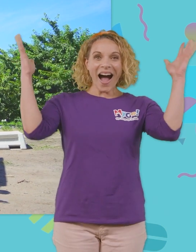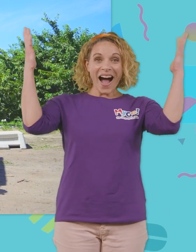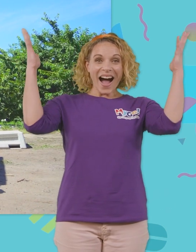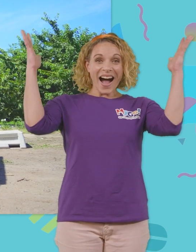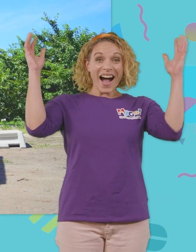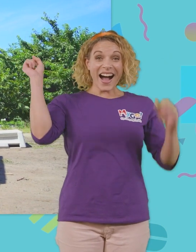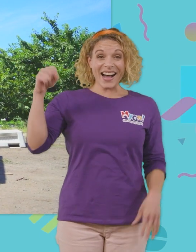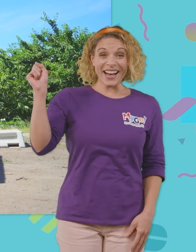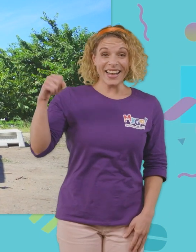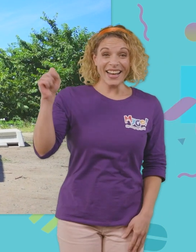Yeah!